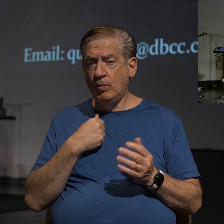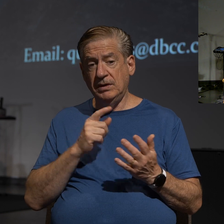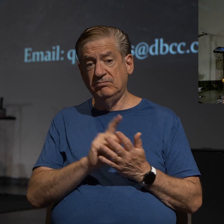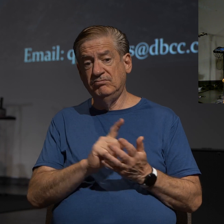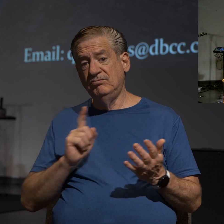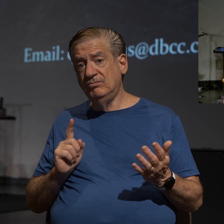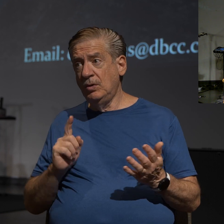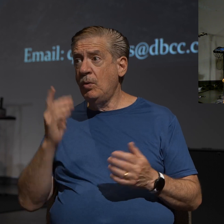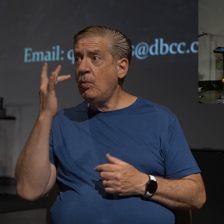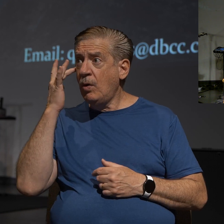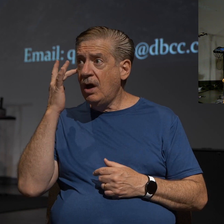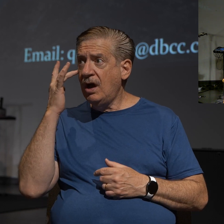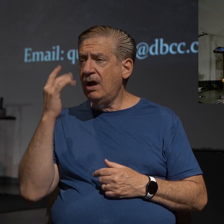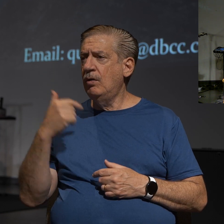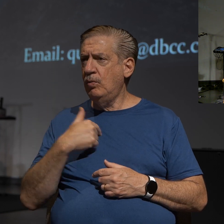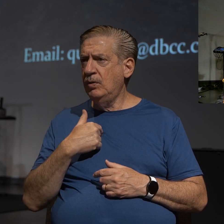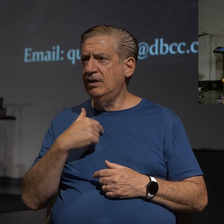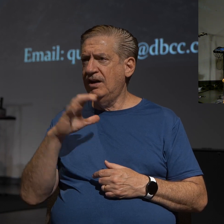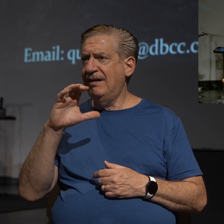-churched casualties.